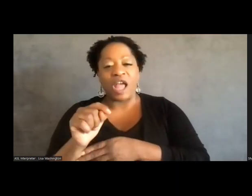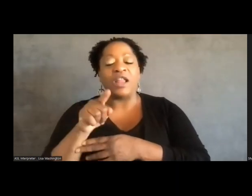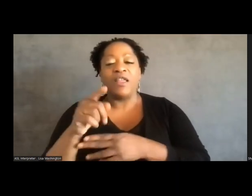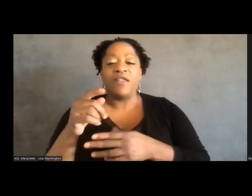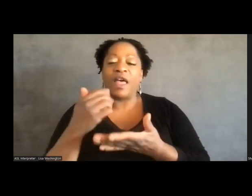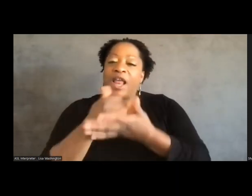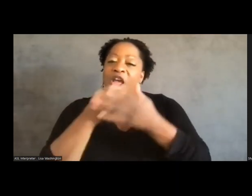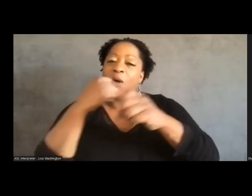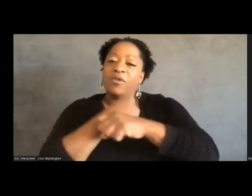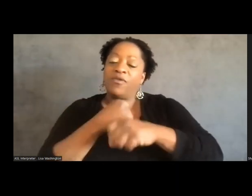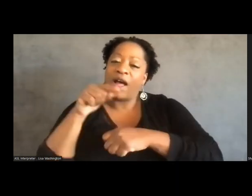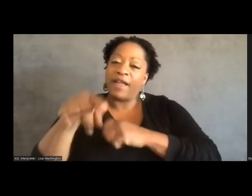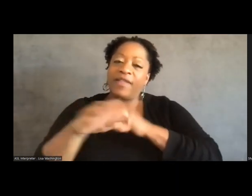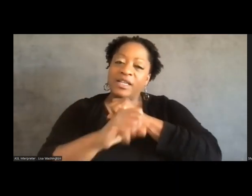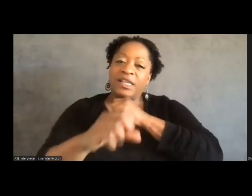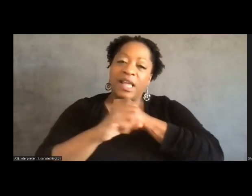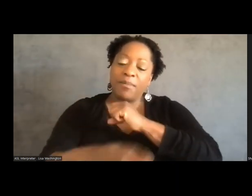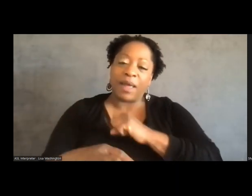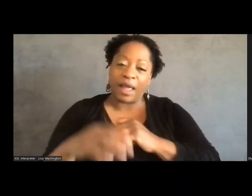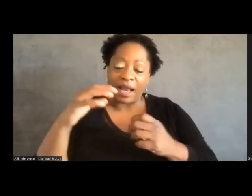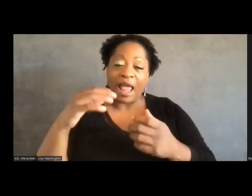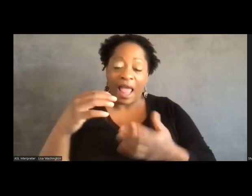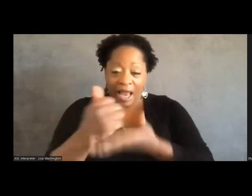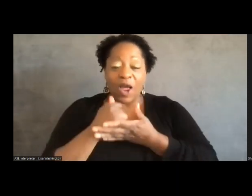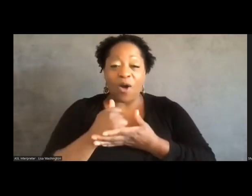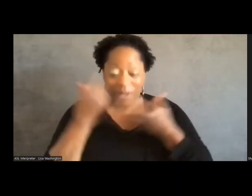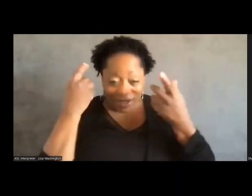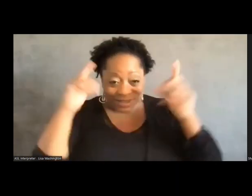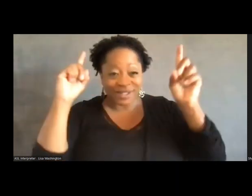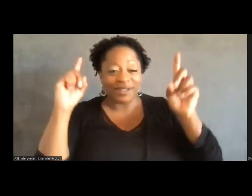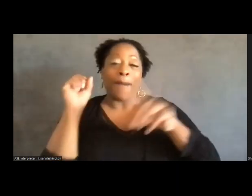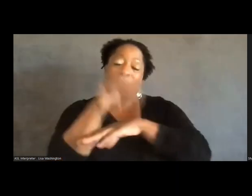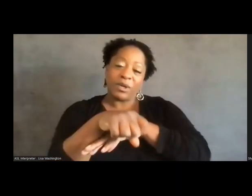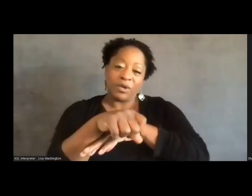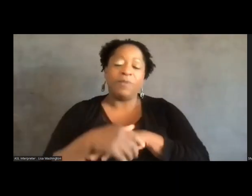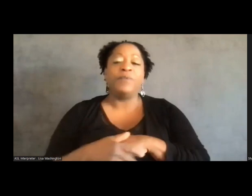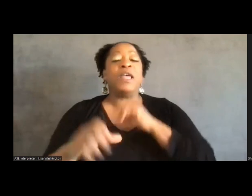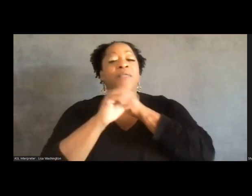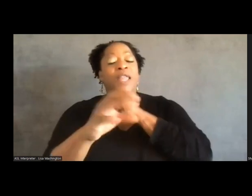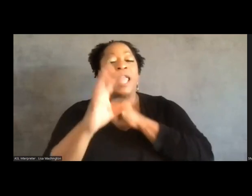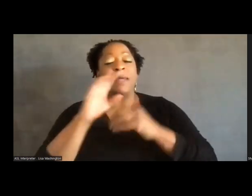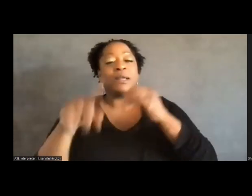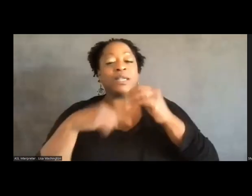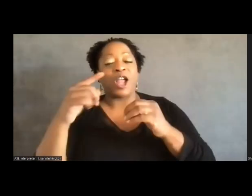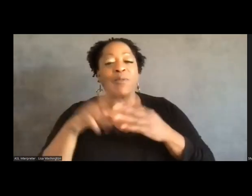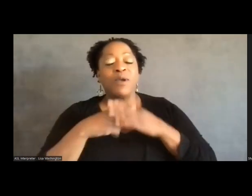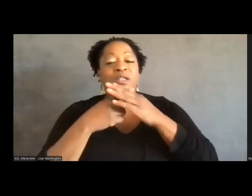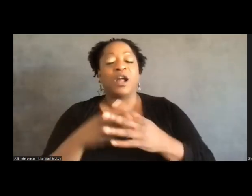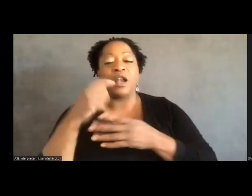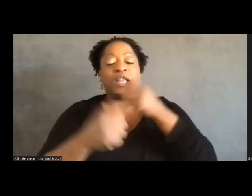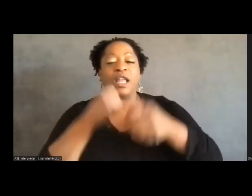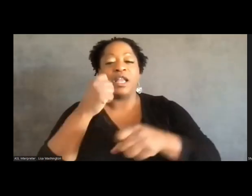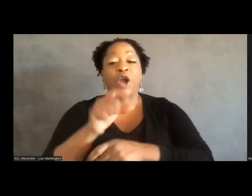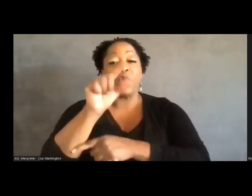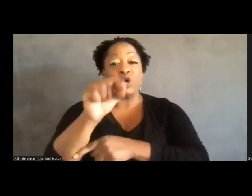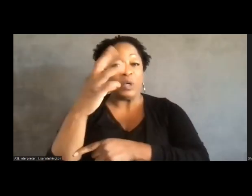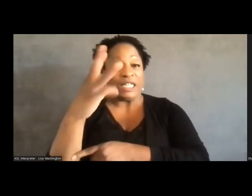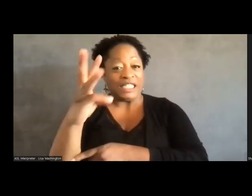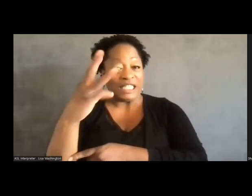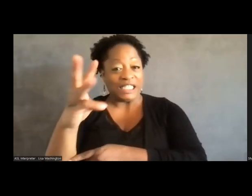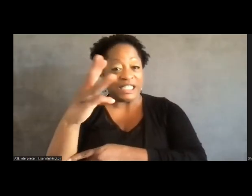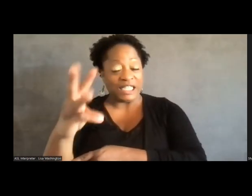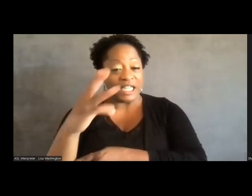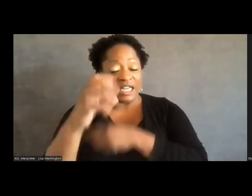this win. And so the campaign that I'm talking about began in 2016 and in